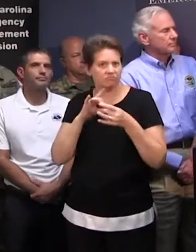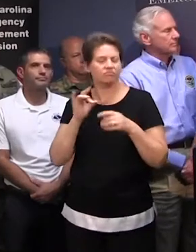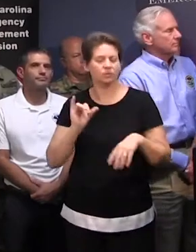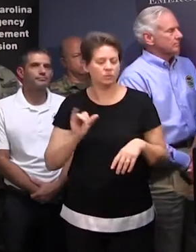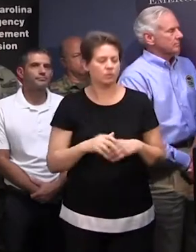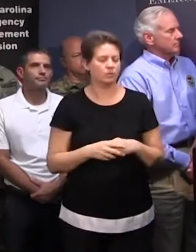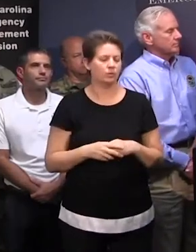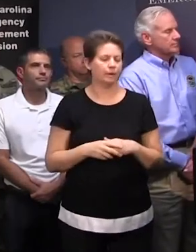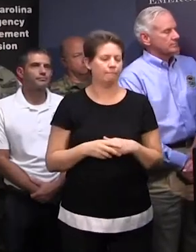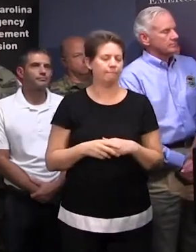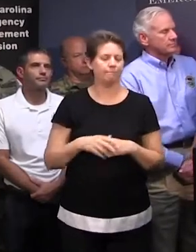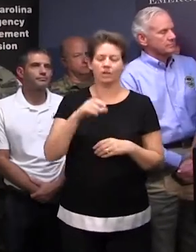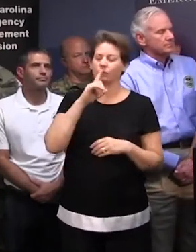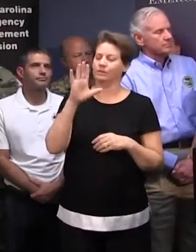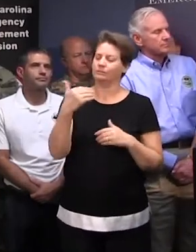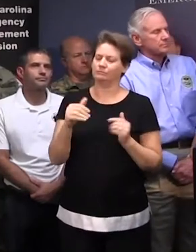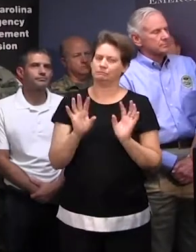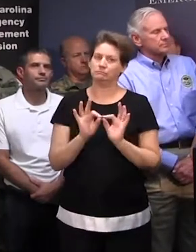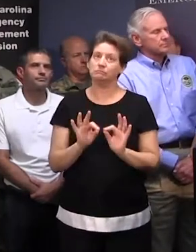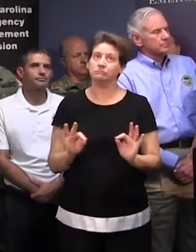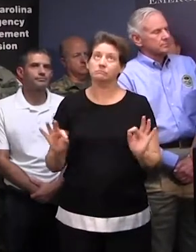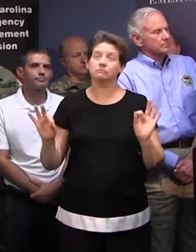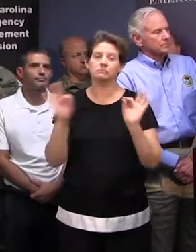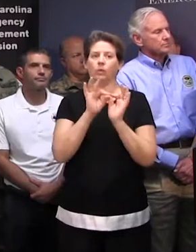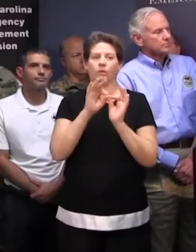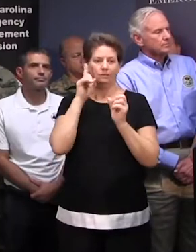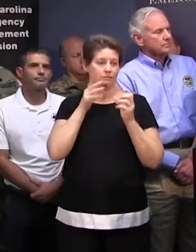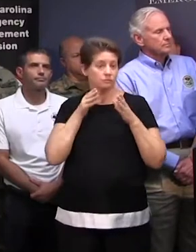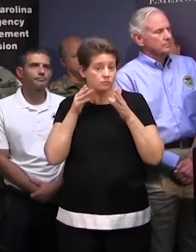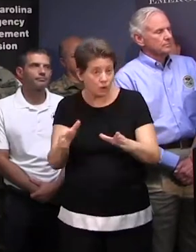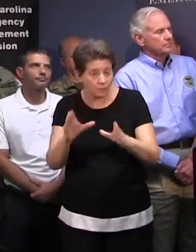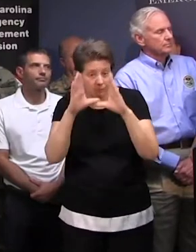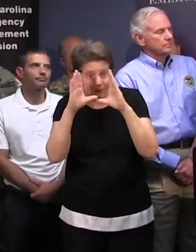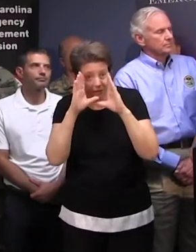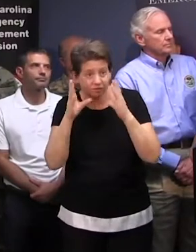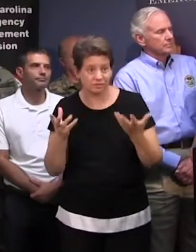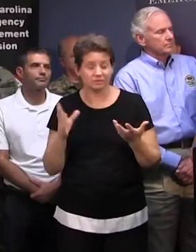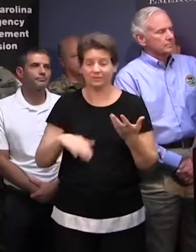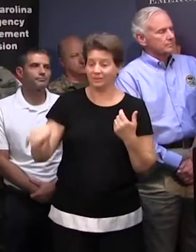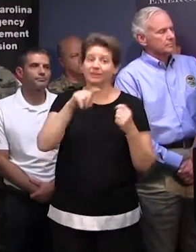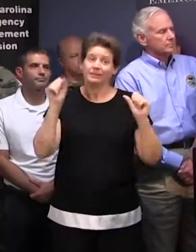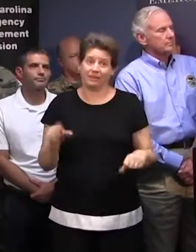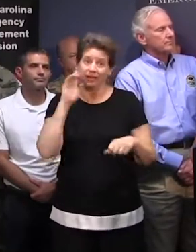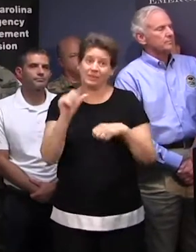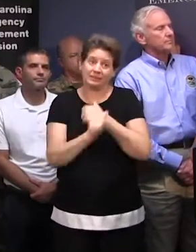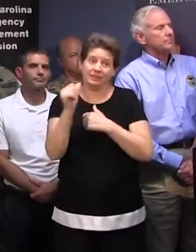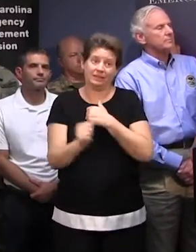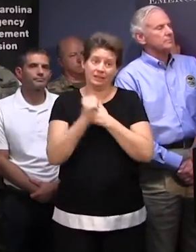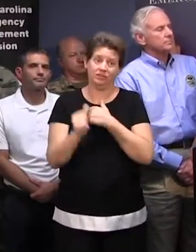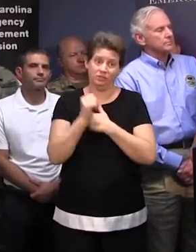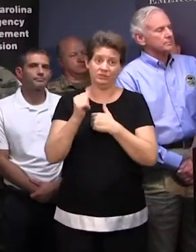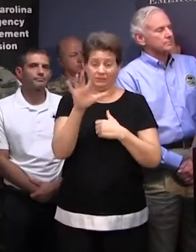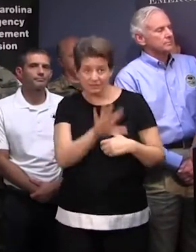emphasize the importance of the roadway conditions. They will be dangerous in the impacted area. Therefore,